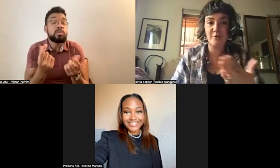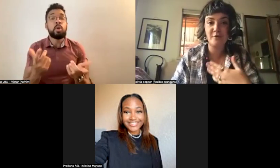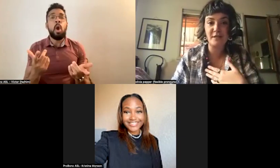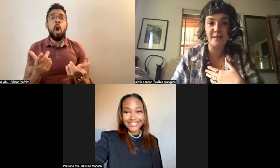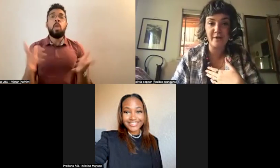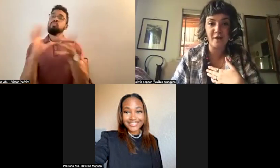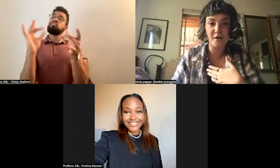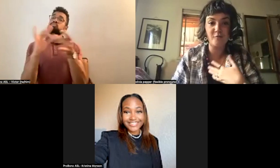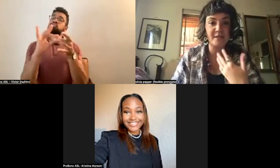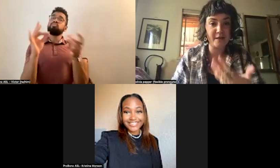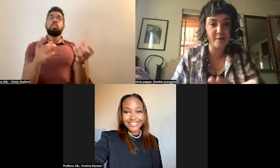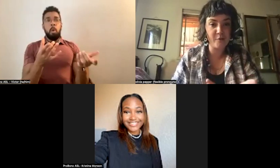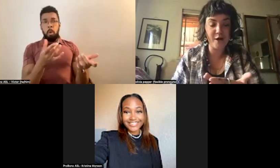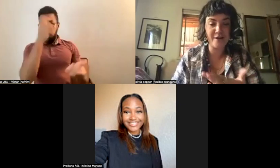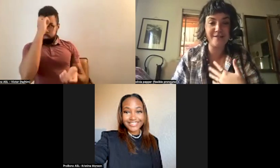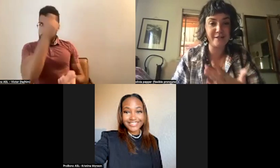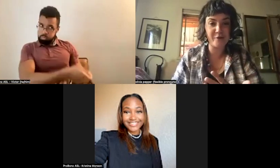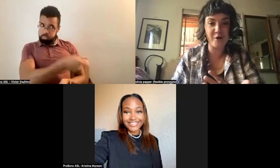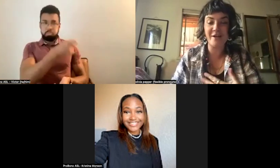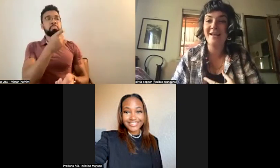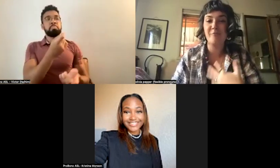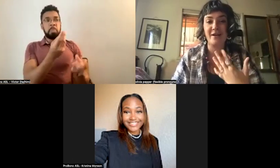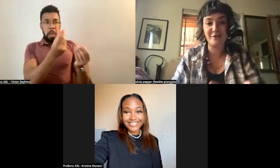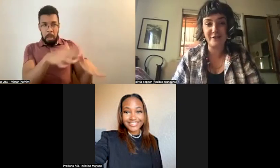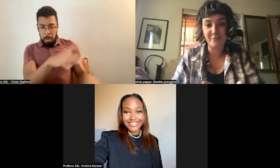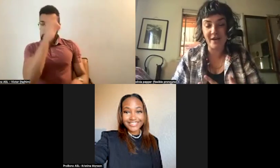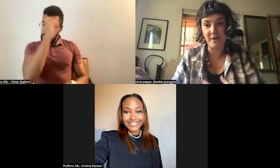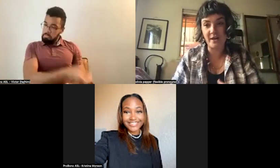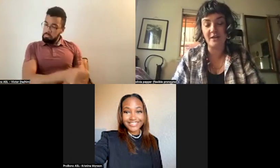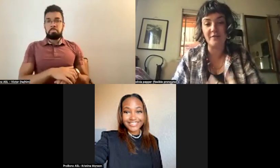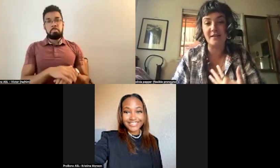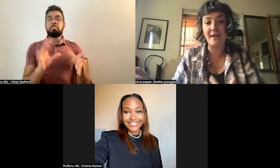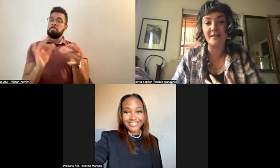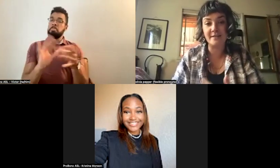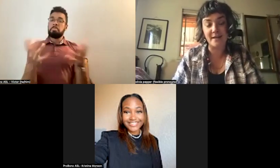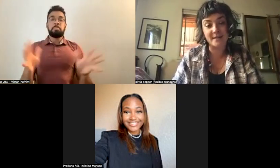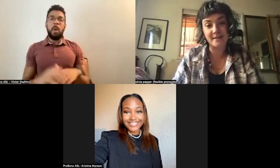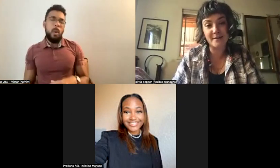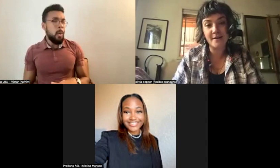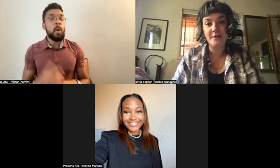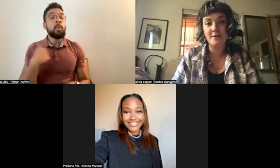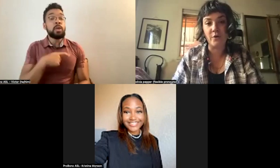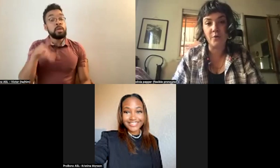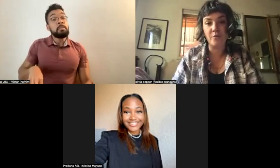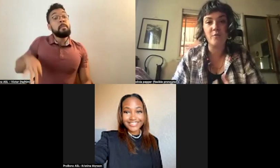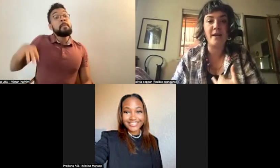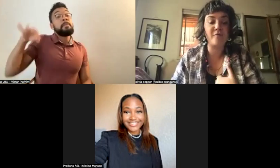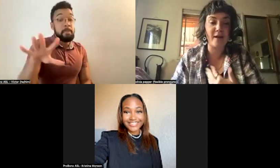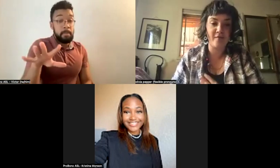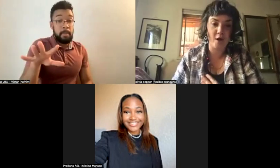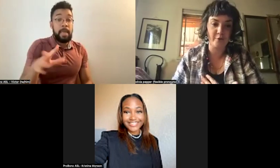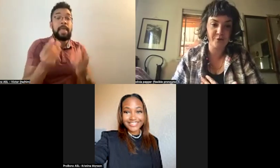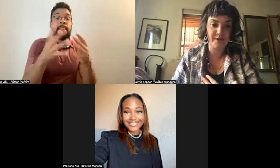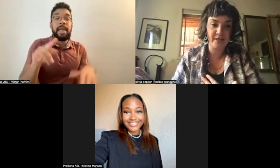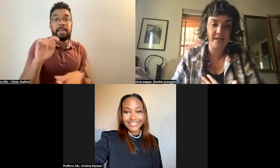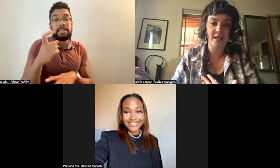people whose land we are residing upon and teaching upon, but actually to pay what I think of as land taxes. So whenever I